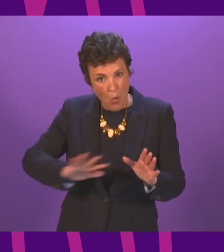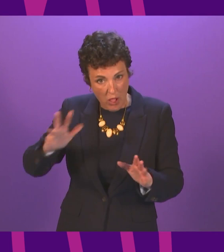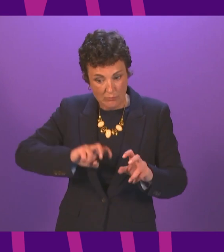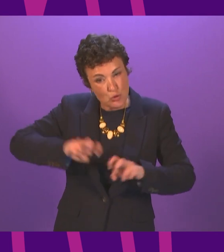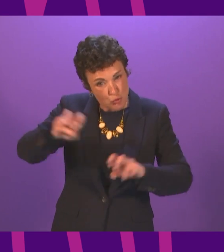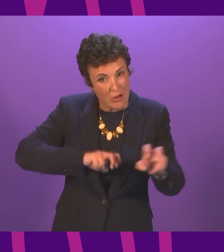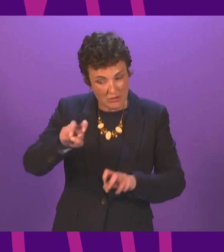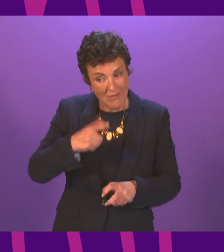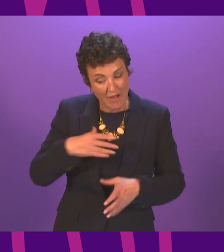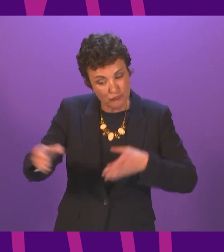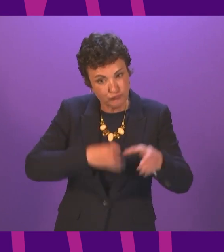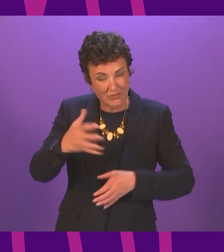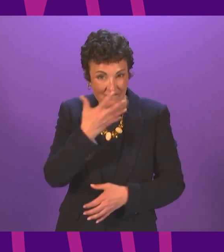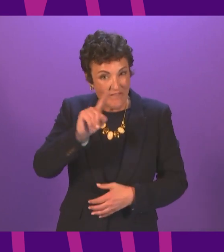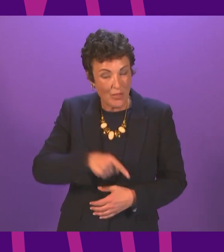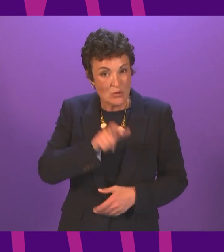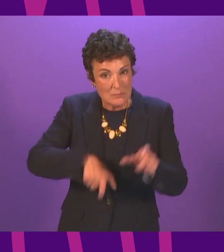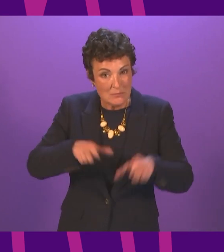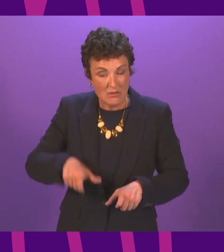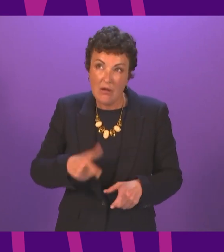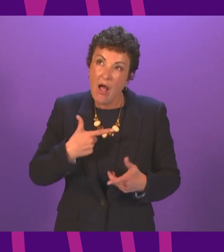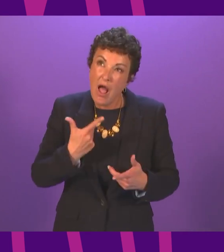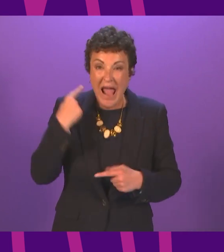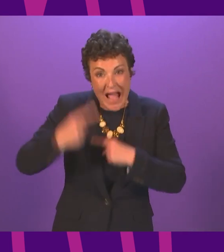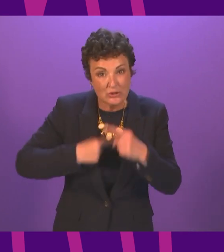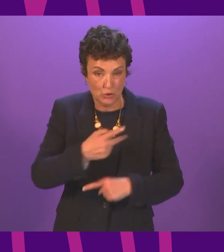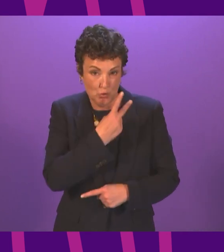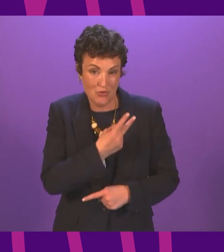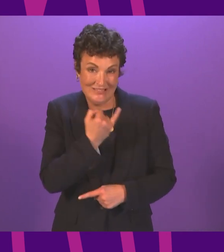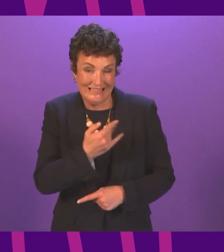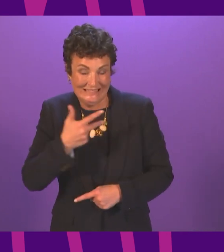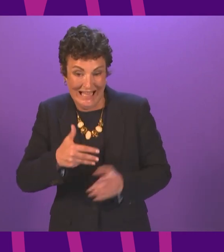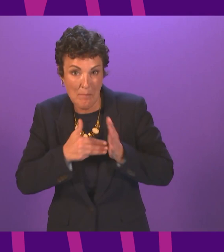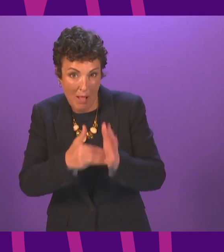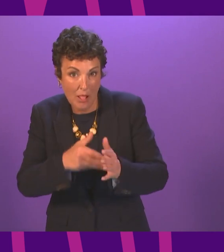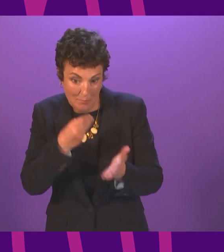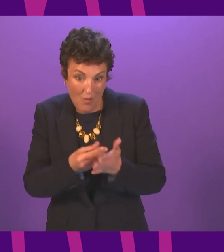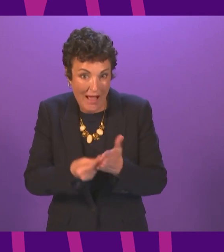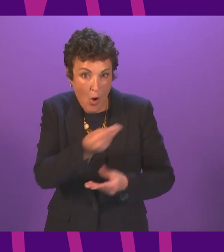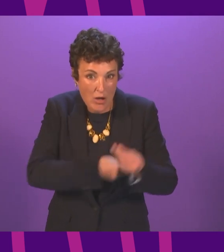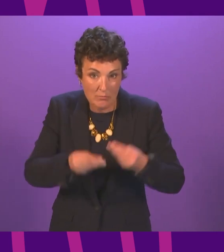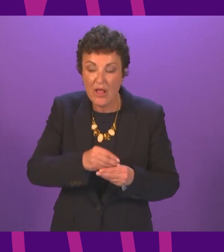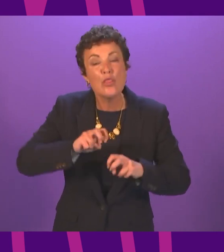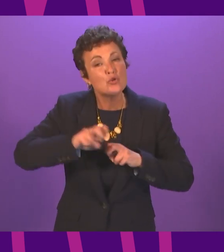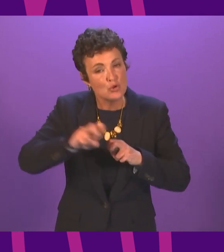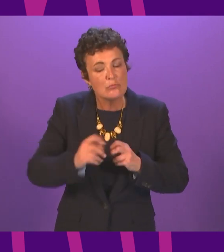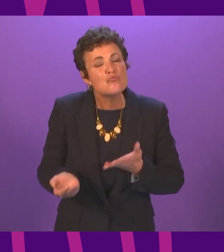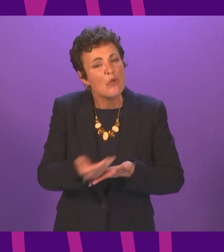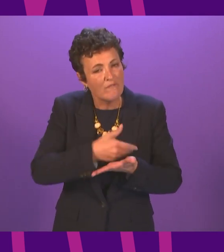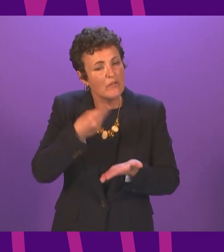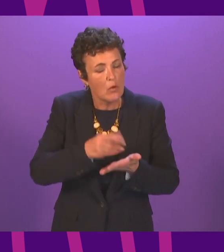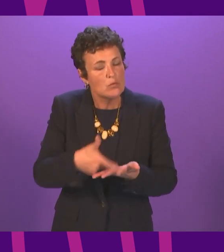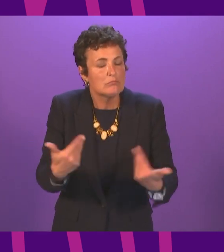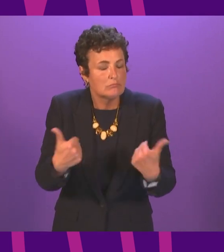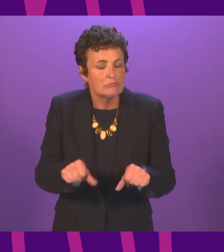5,000 people and generates £260 million annually to our economy the tourism recovery fund I know was very welcome